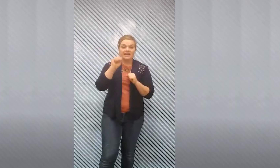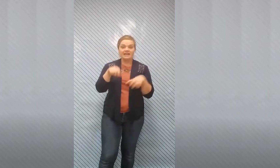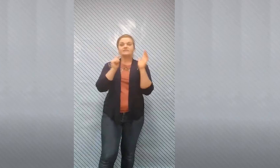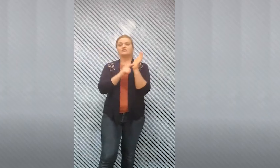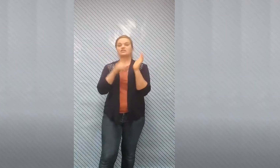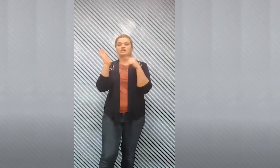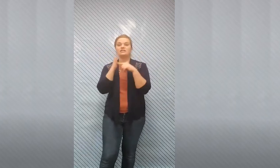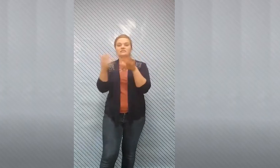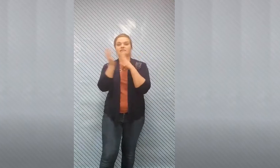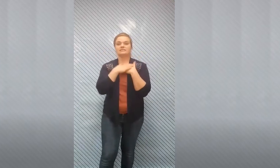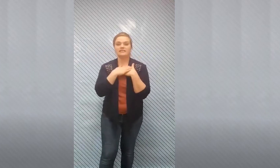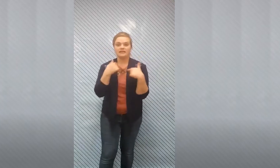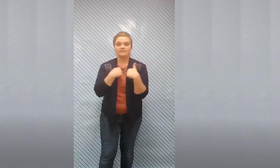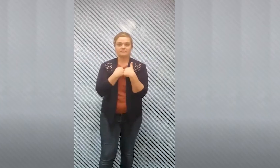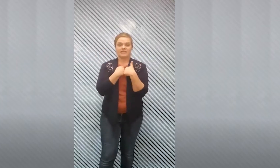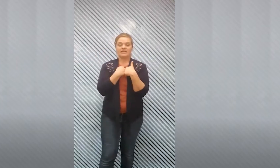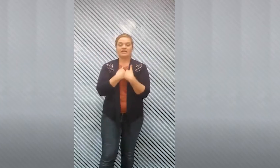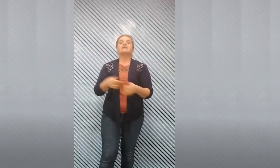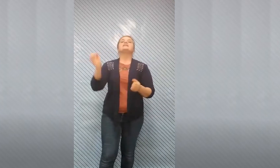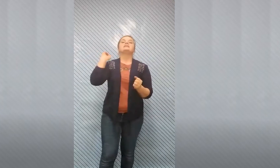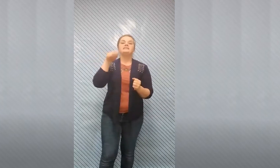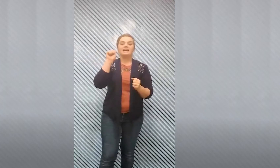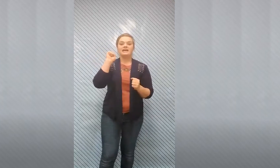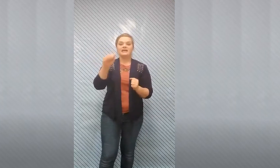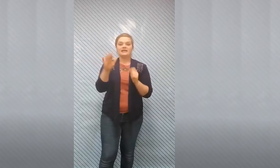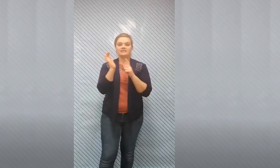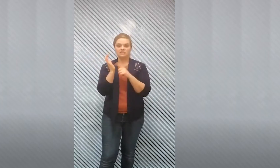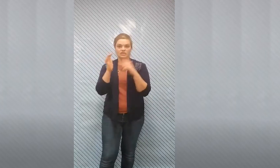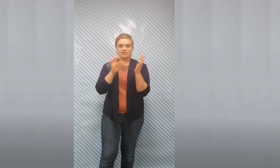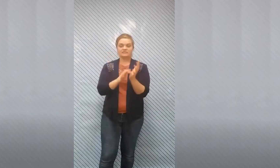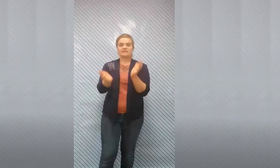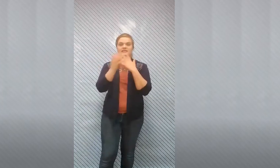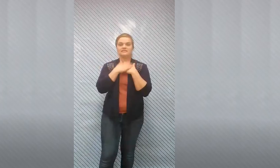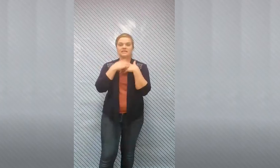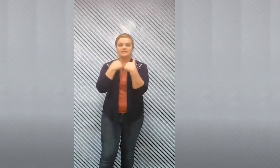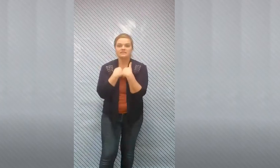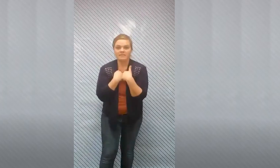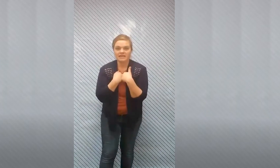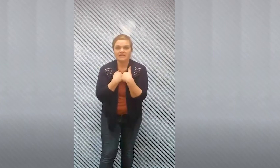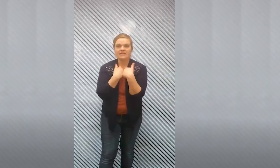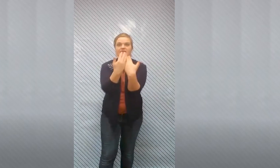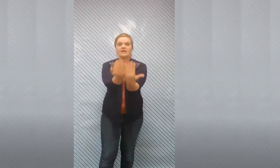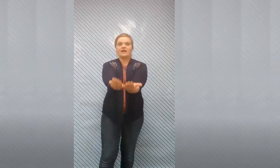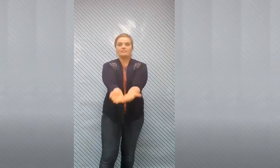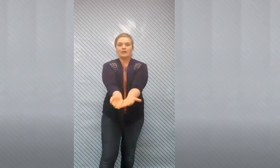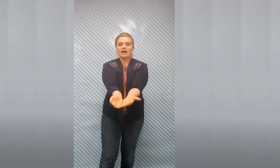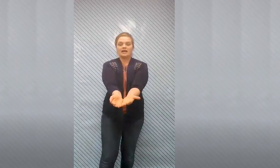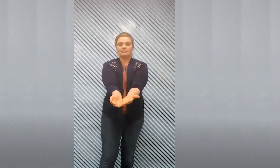jesus loves me yes jesus loves me the bible